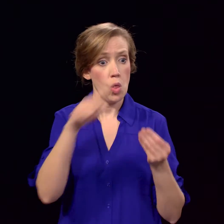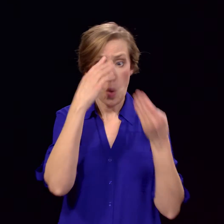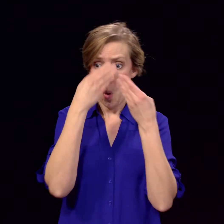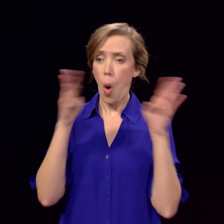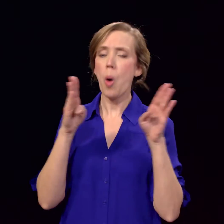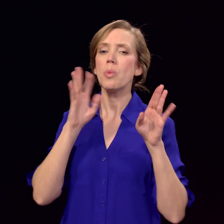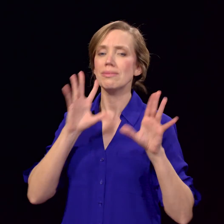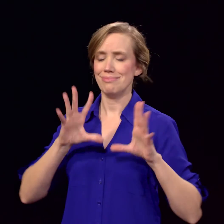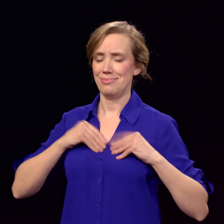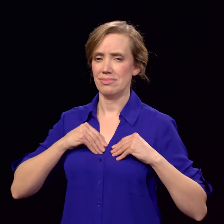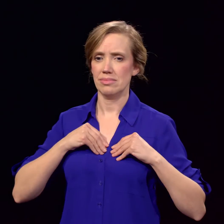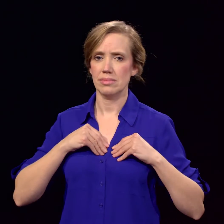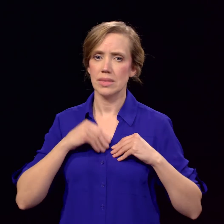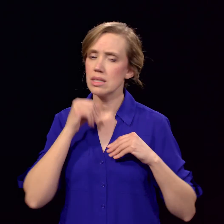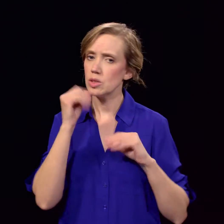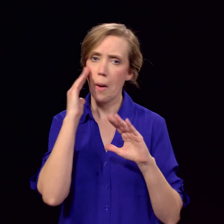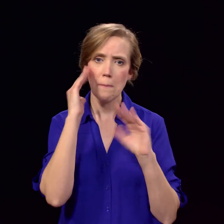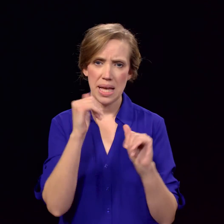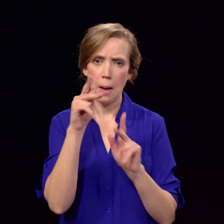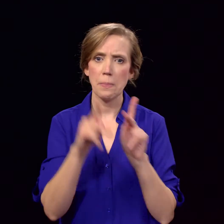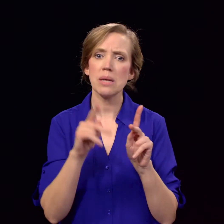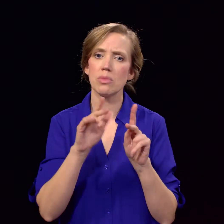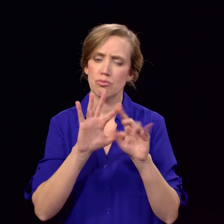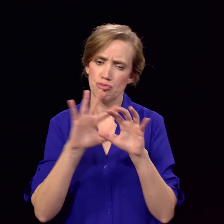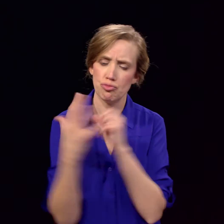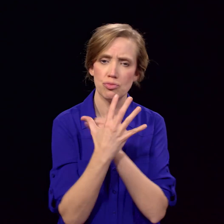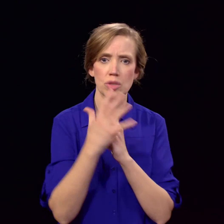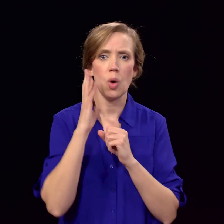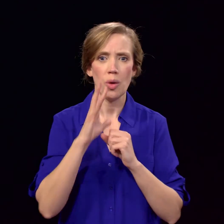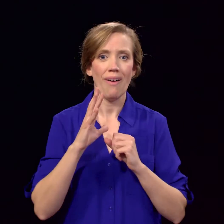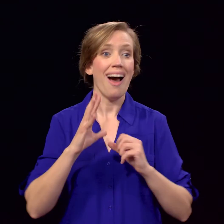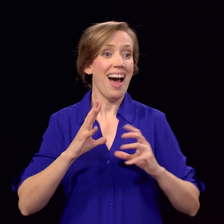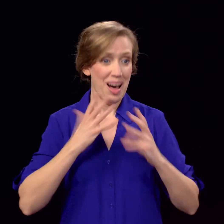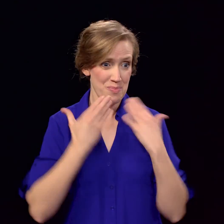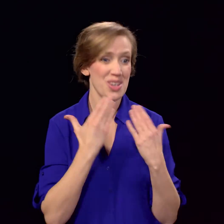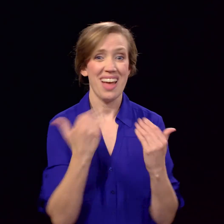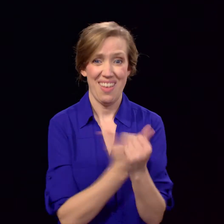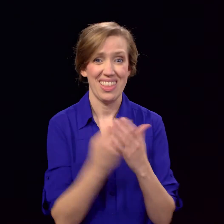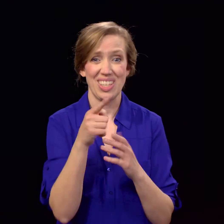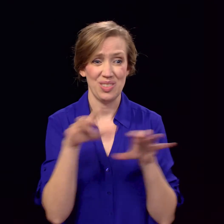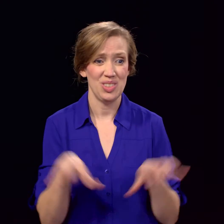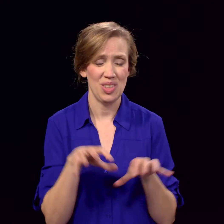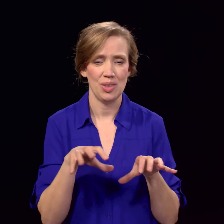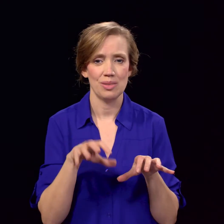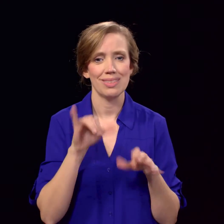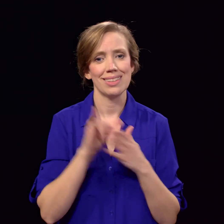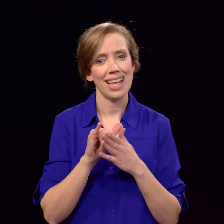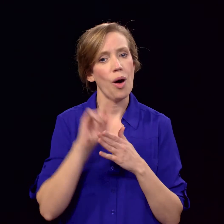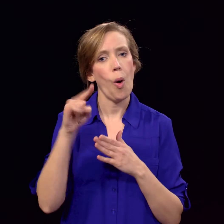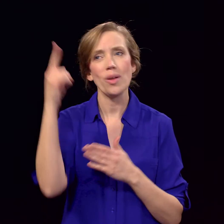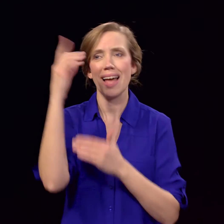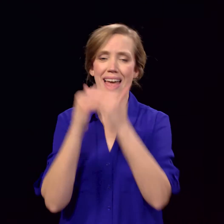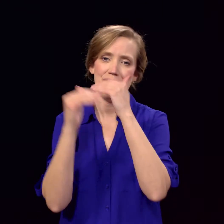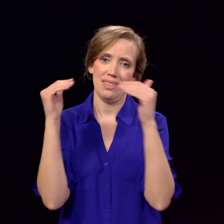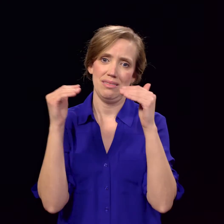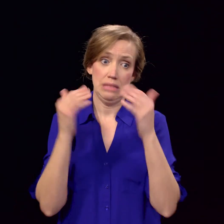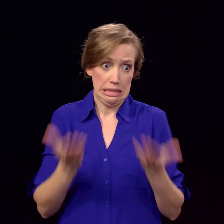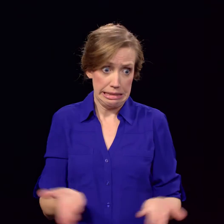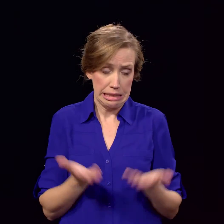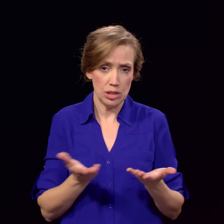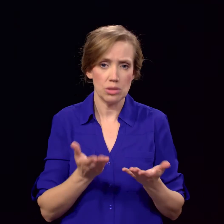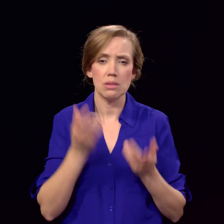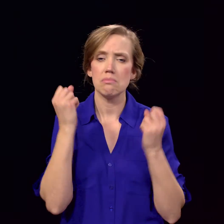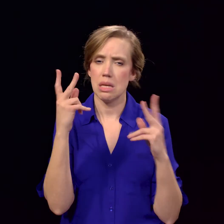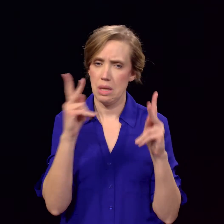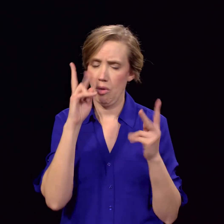Don't ever expect to be universally appreciated. That's heaven. It's not earth. When you're living for God, you'll be misunderstood